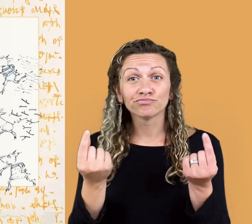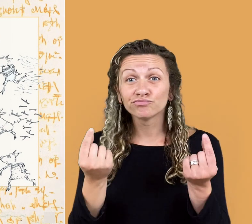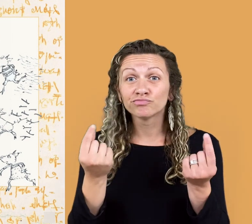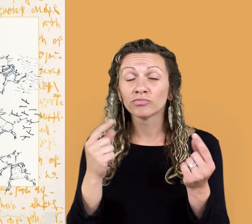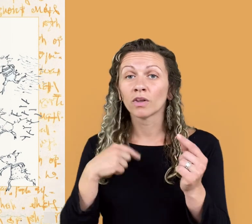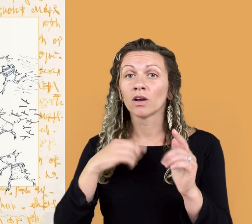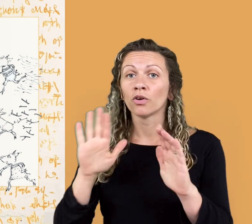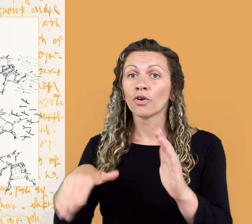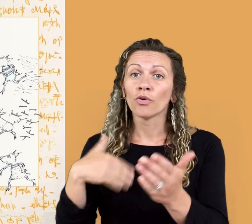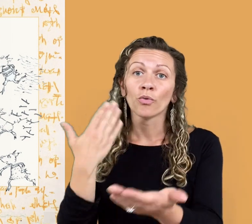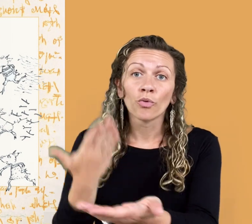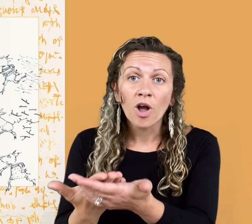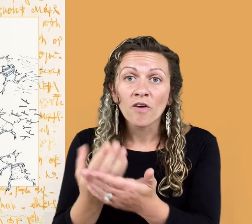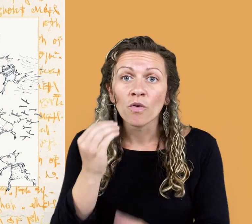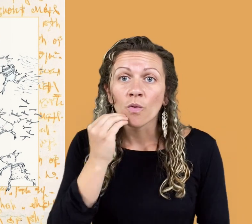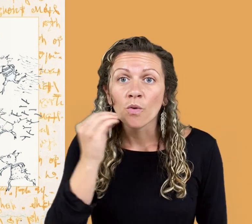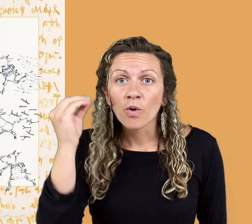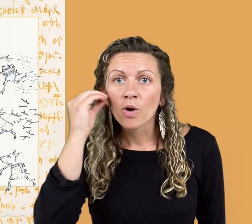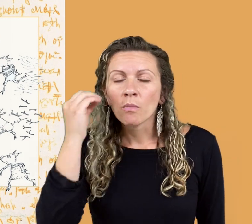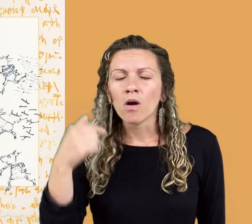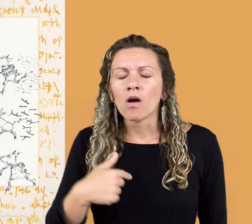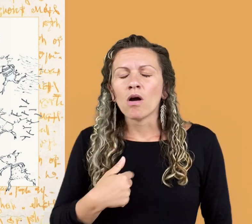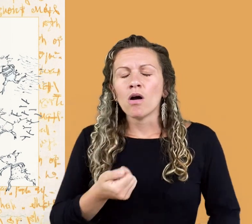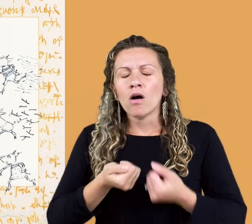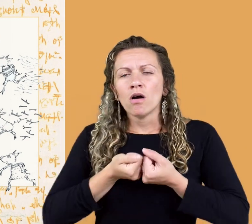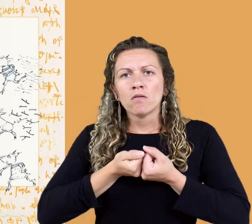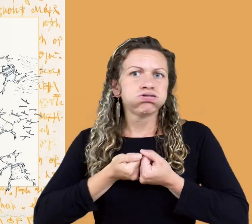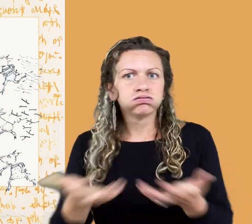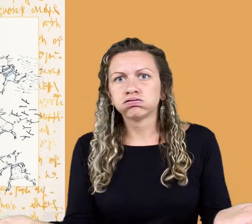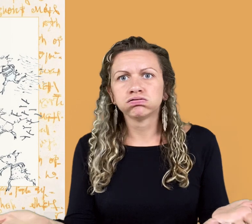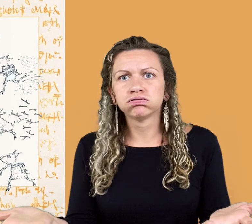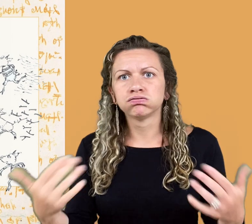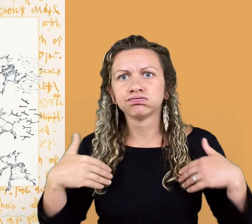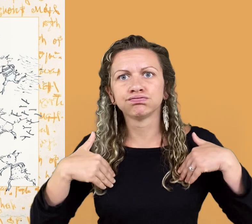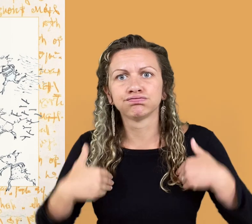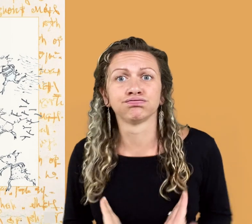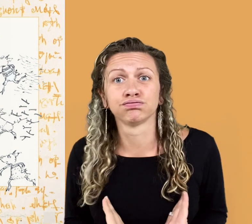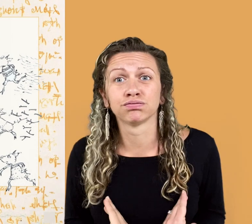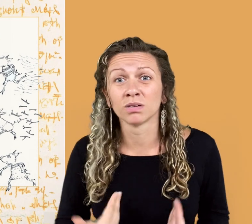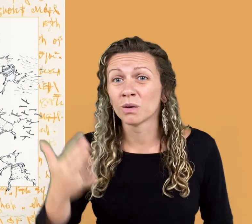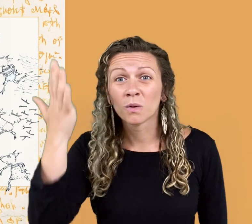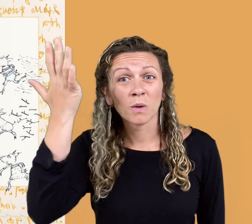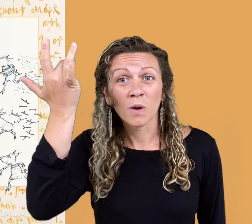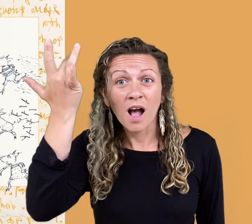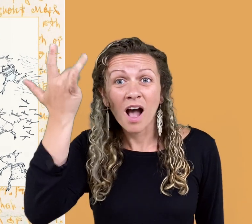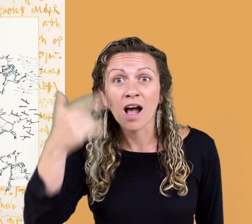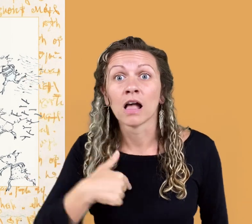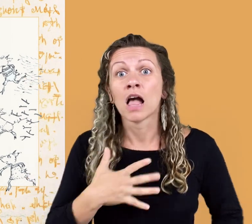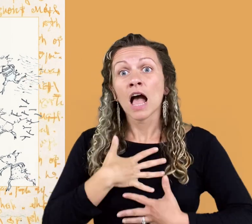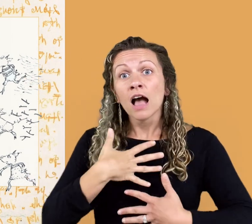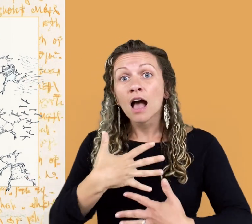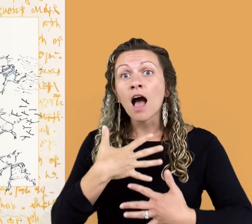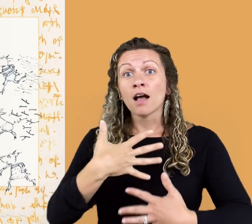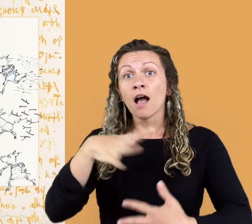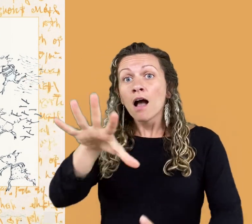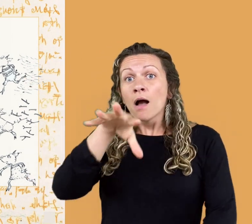Monday, when I got home, I was tired out. It was all that